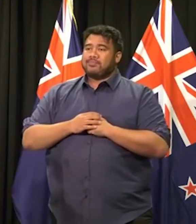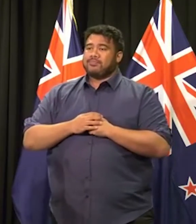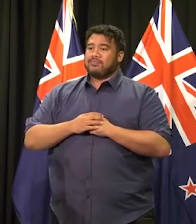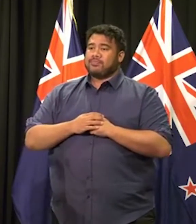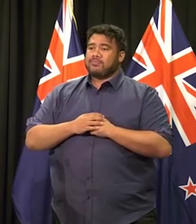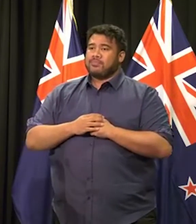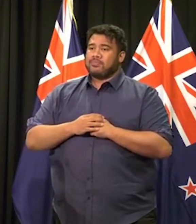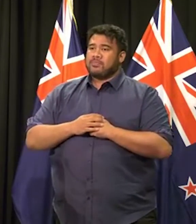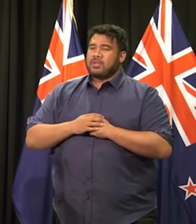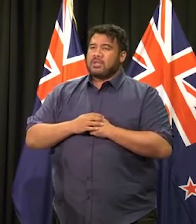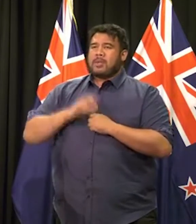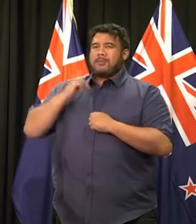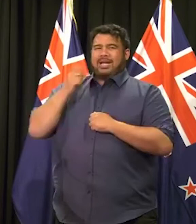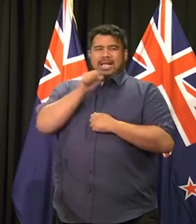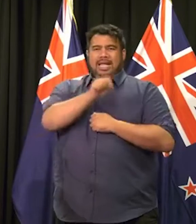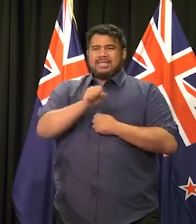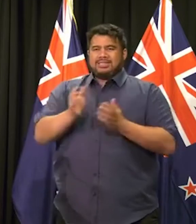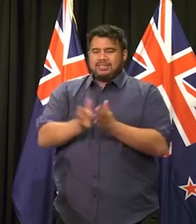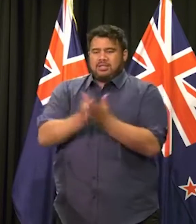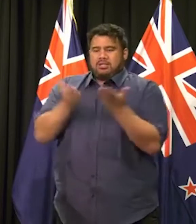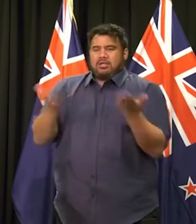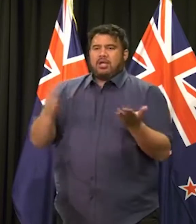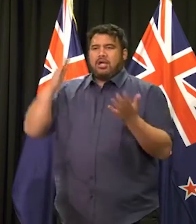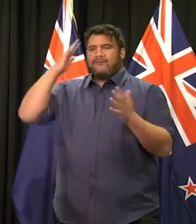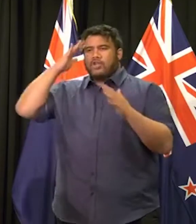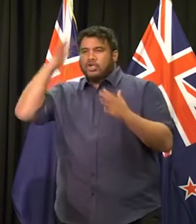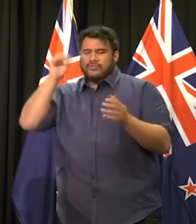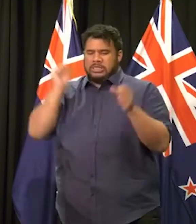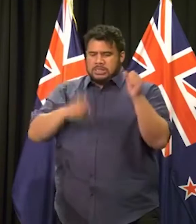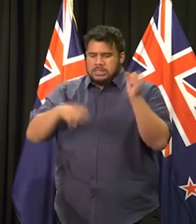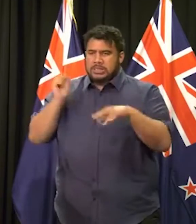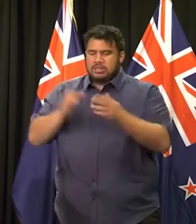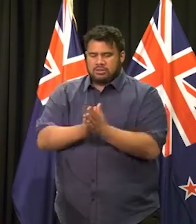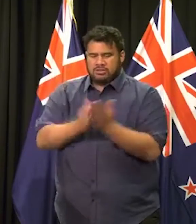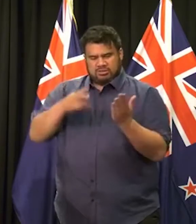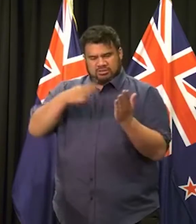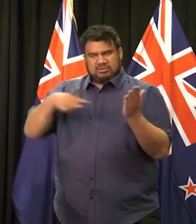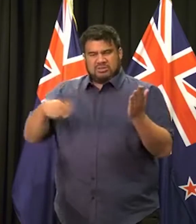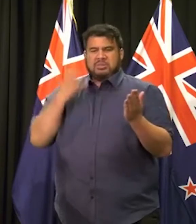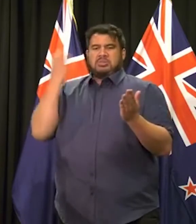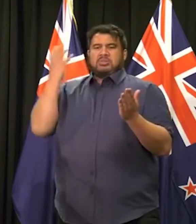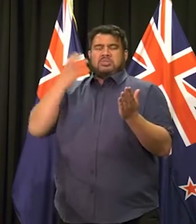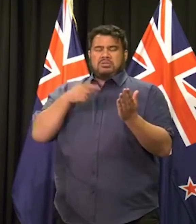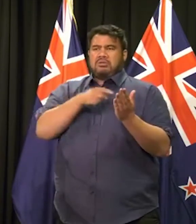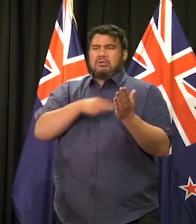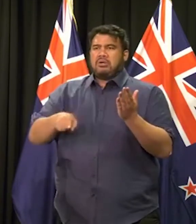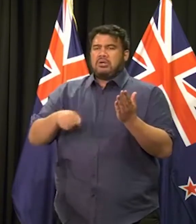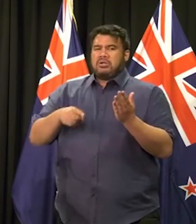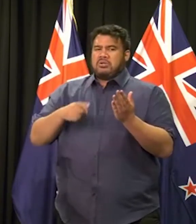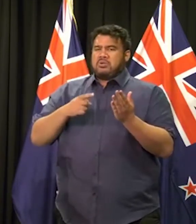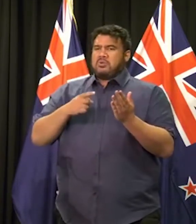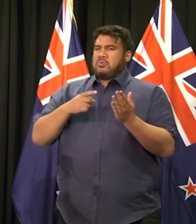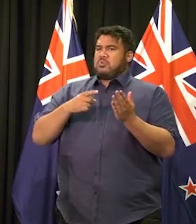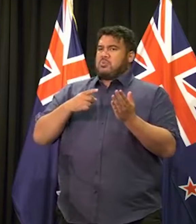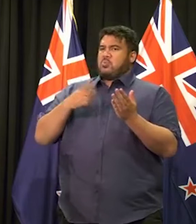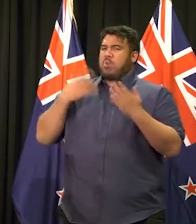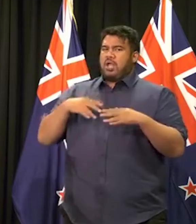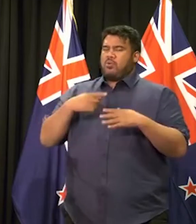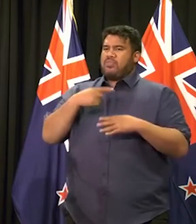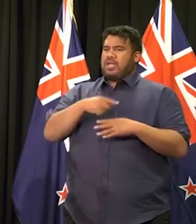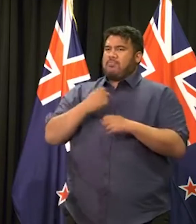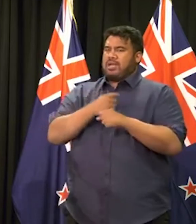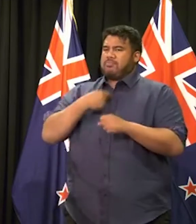ideological manifesto with extreme views attached to this attack, of course, is deeply